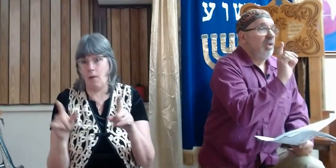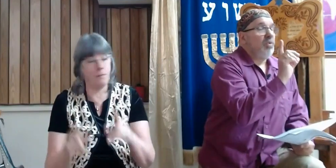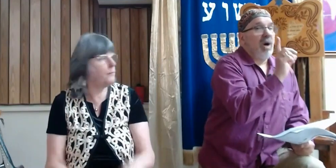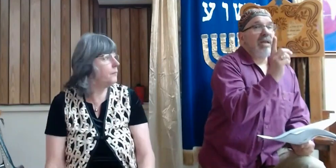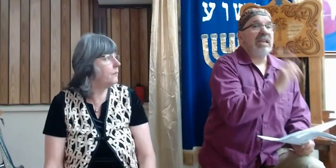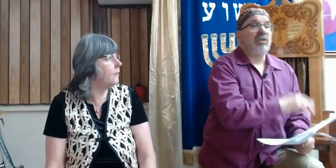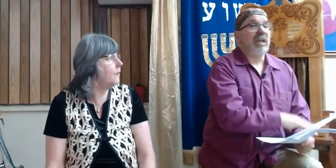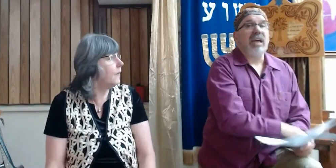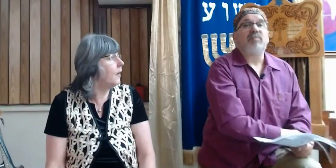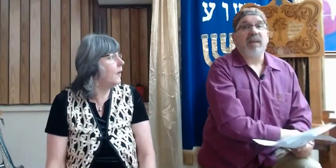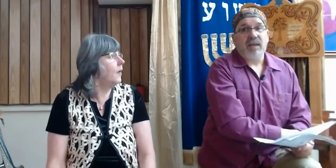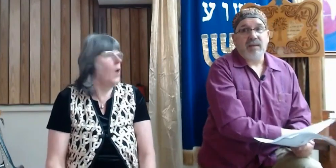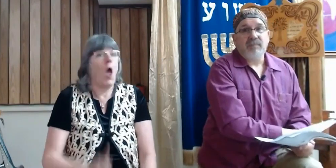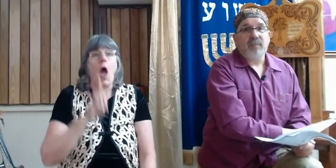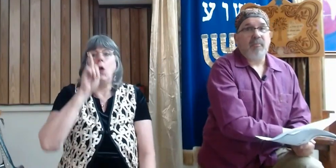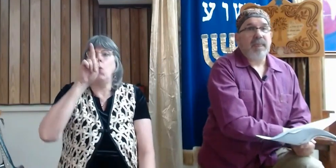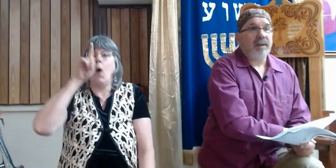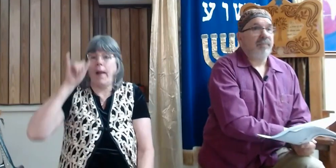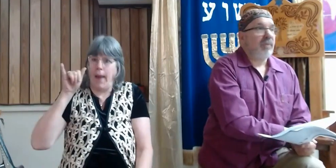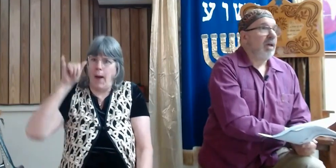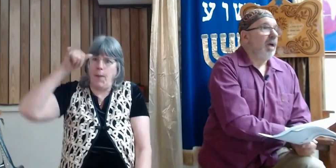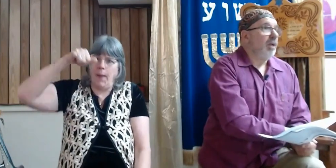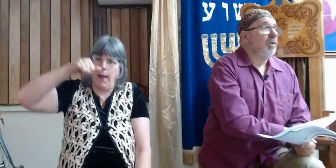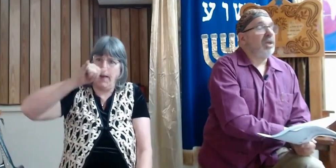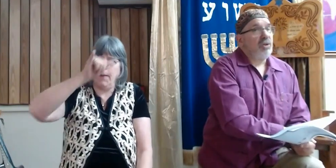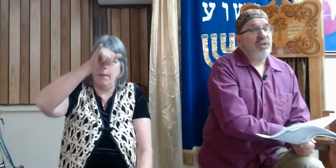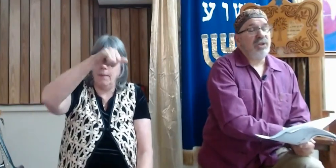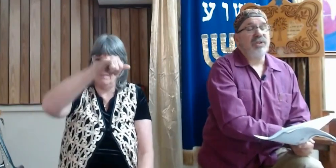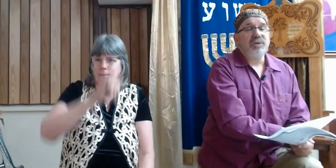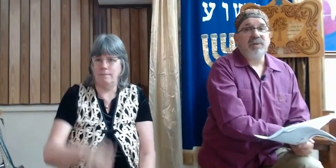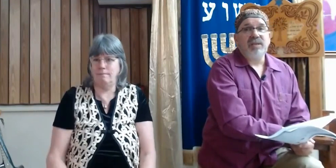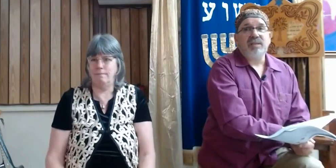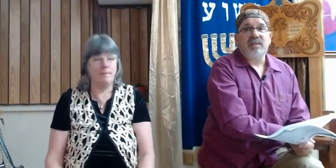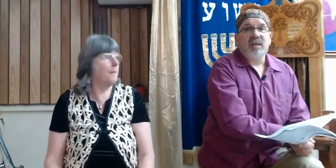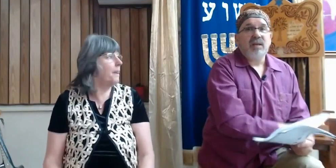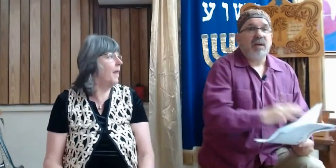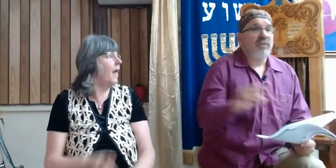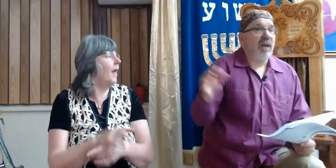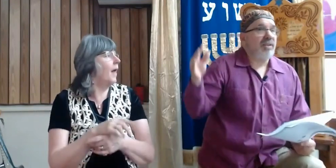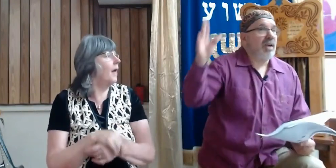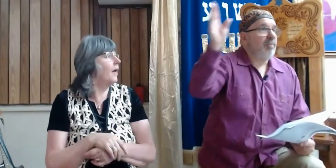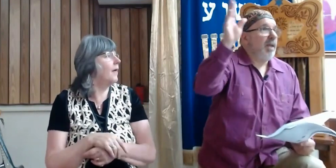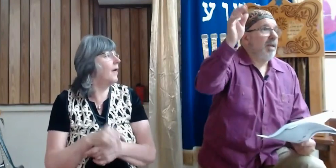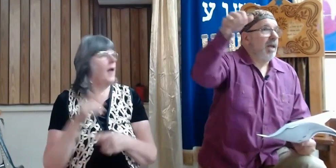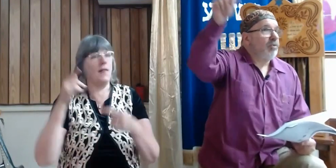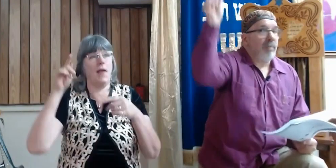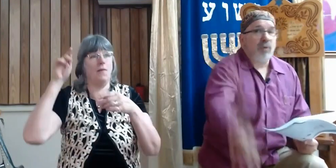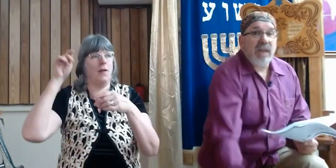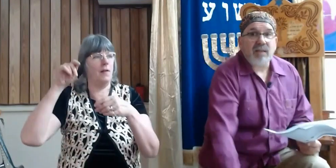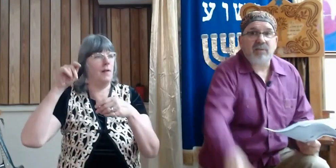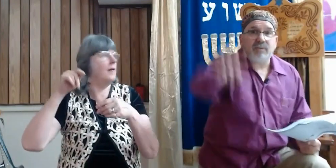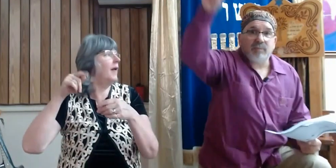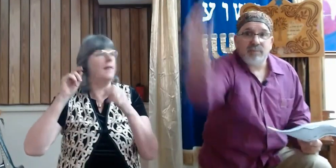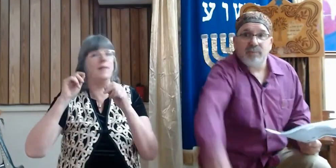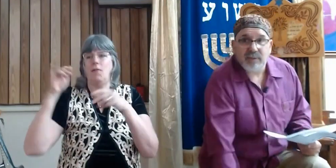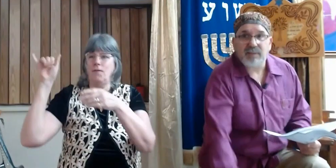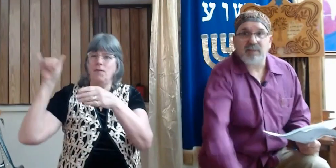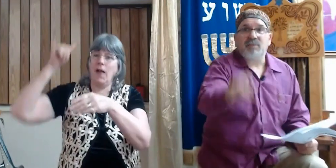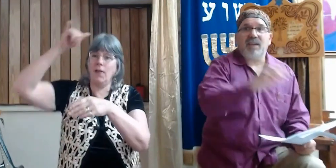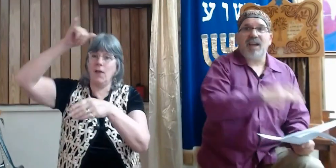and one little airplane. And what they used to do is fly the airplane and drum grenades.